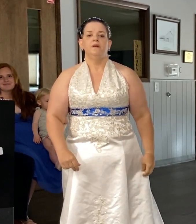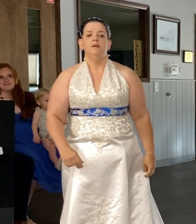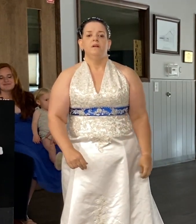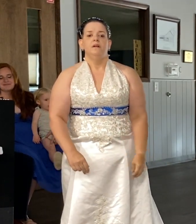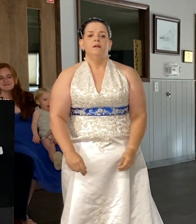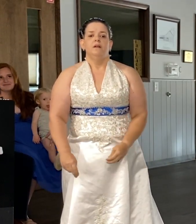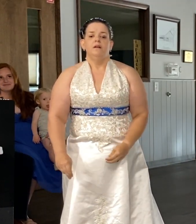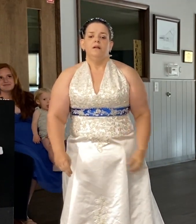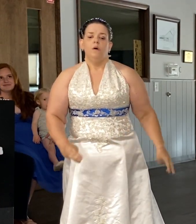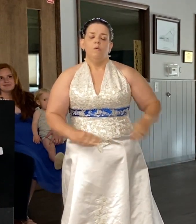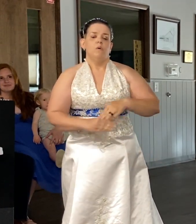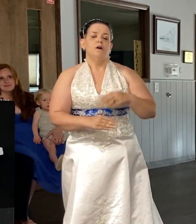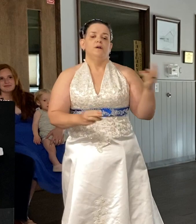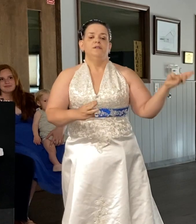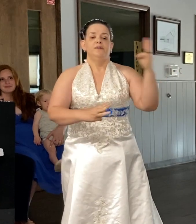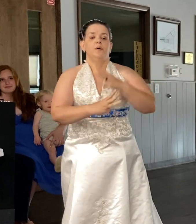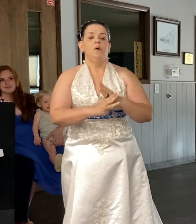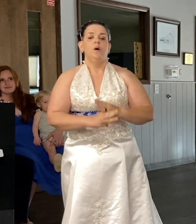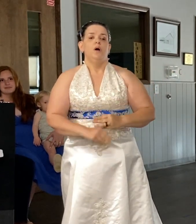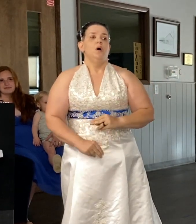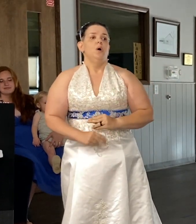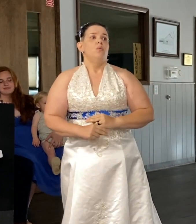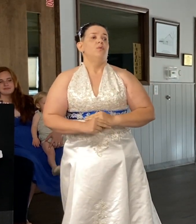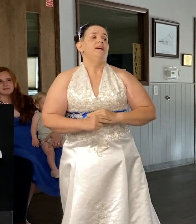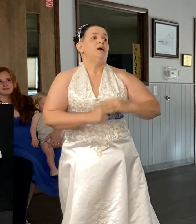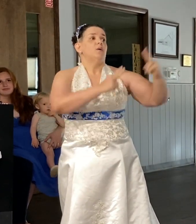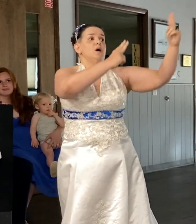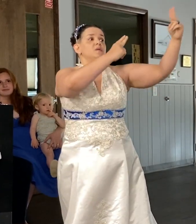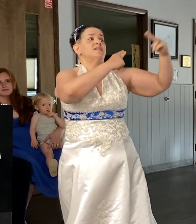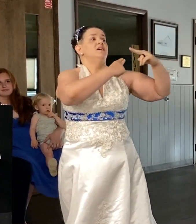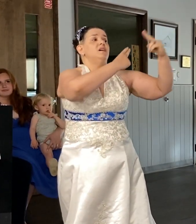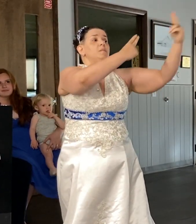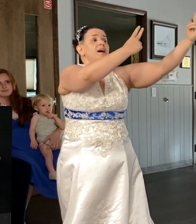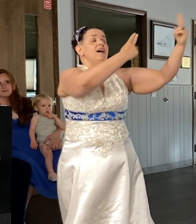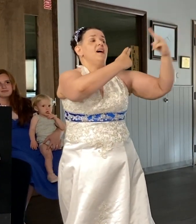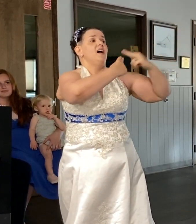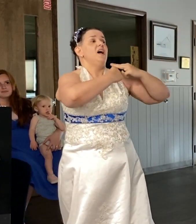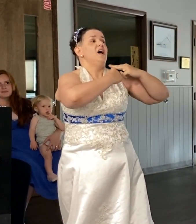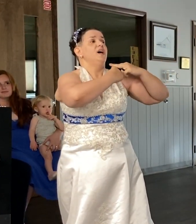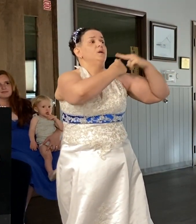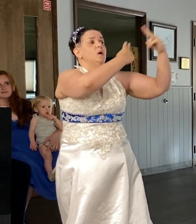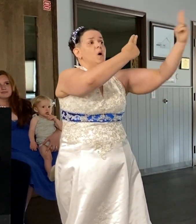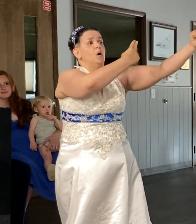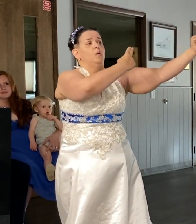In a world where heroes come and go